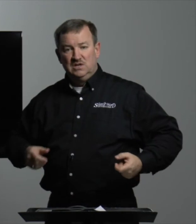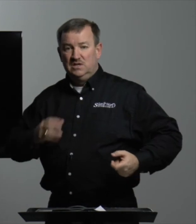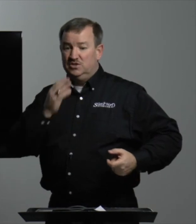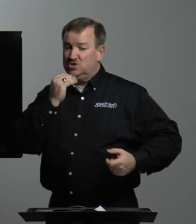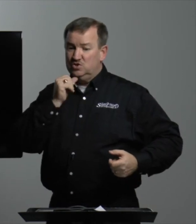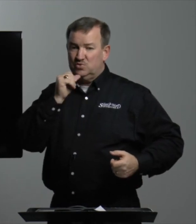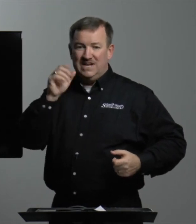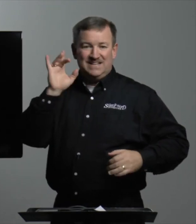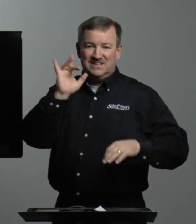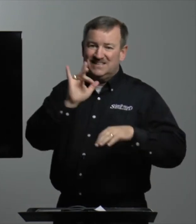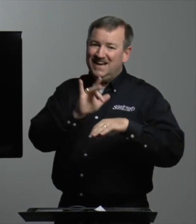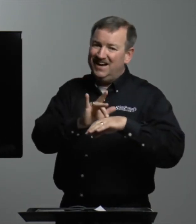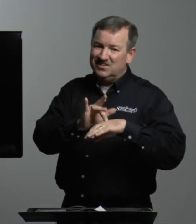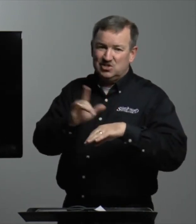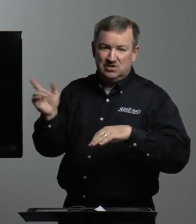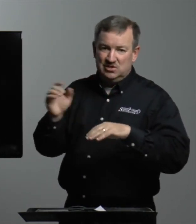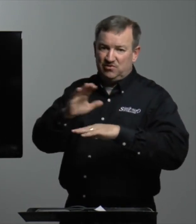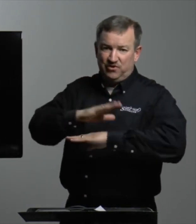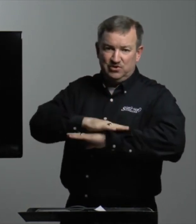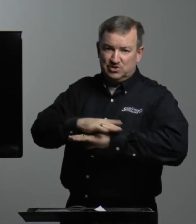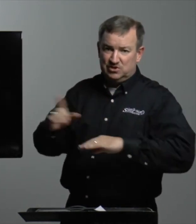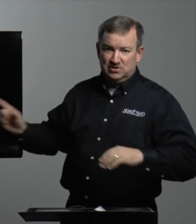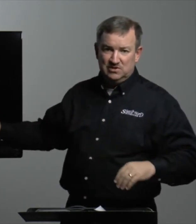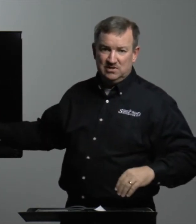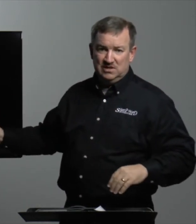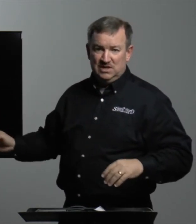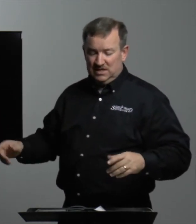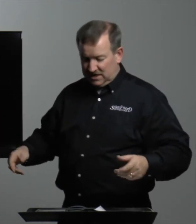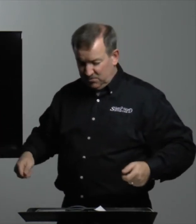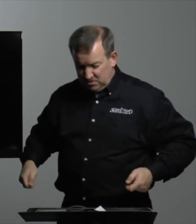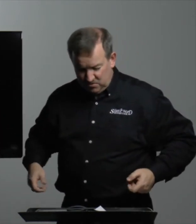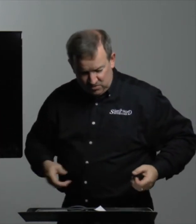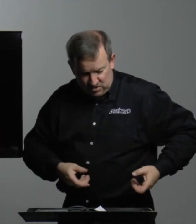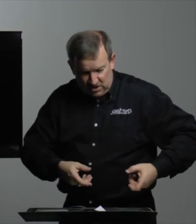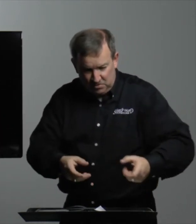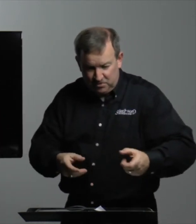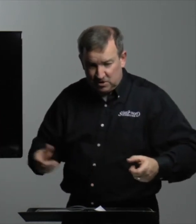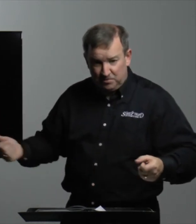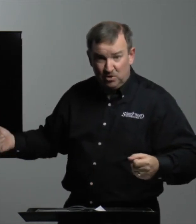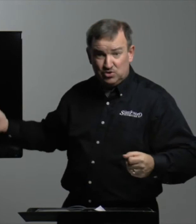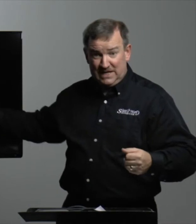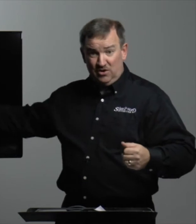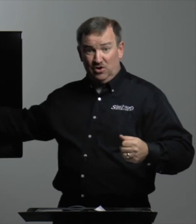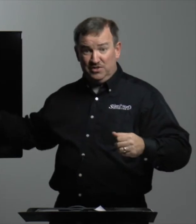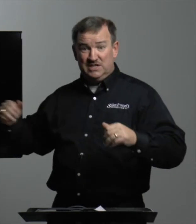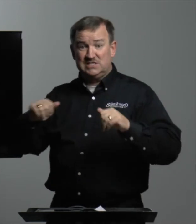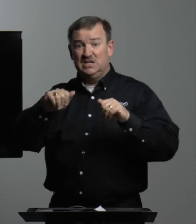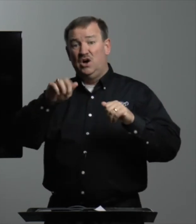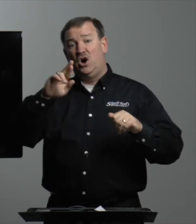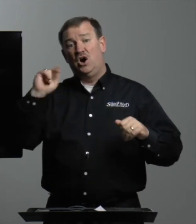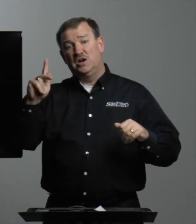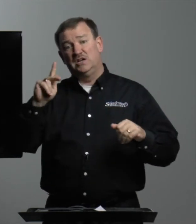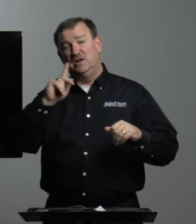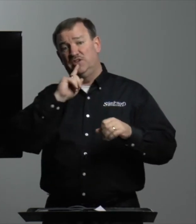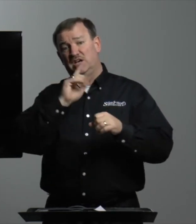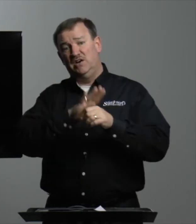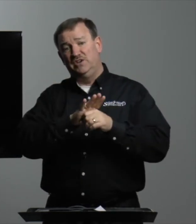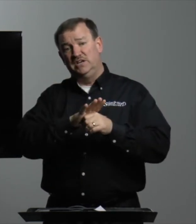The Jews were not to touch this furniture. They would, they would put the poles. Now on this Ark of the Covenant,